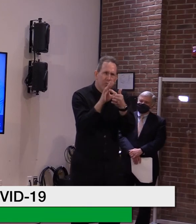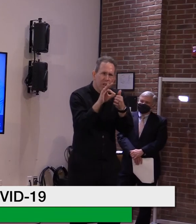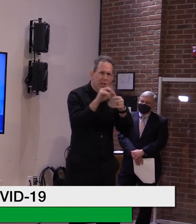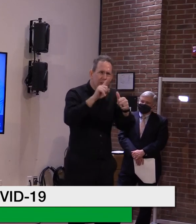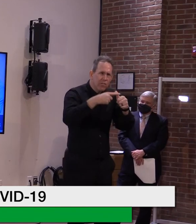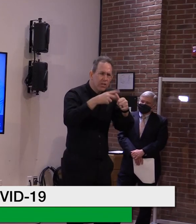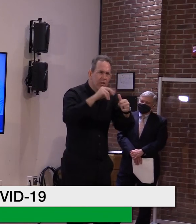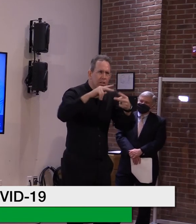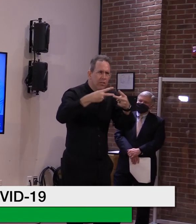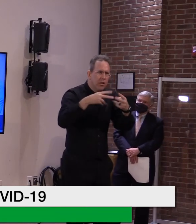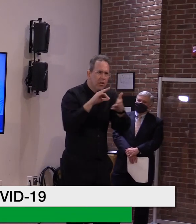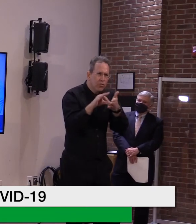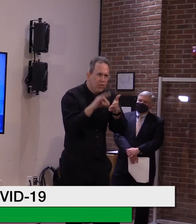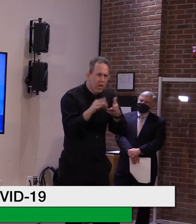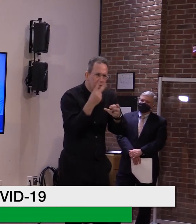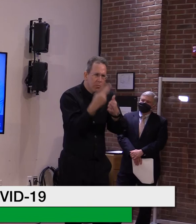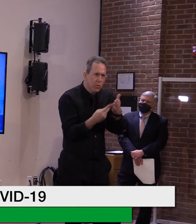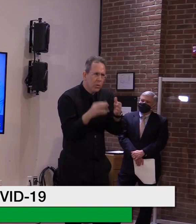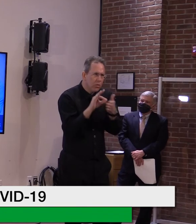vaccination.